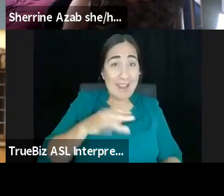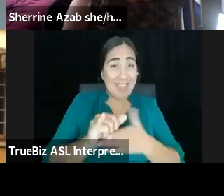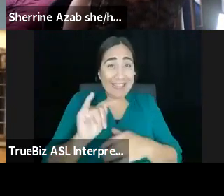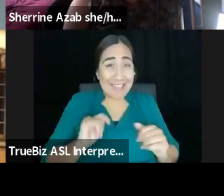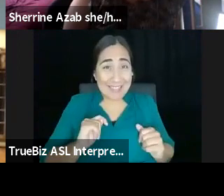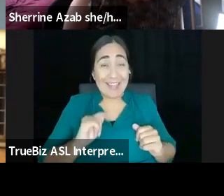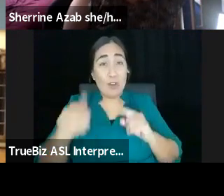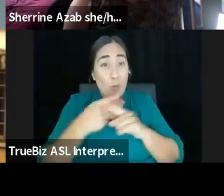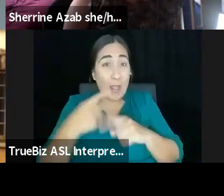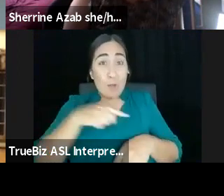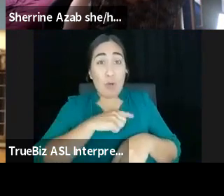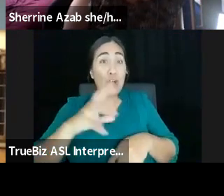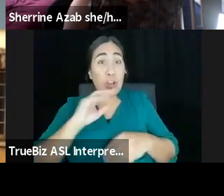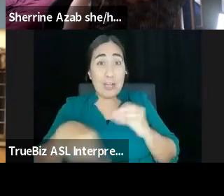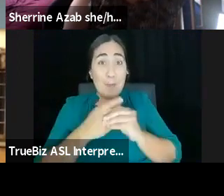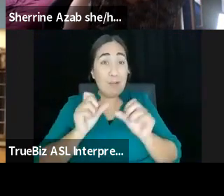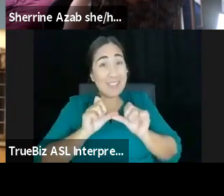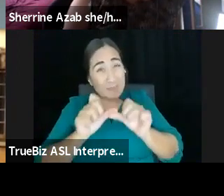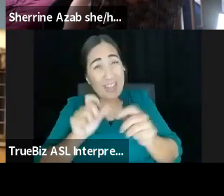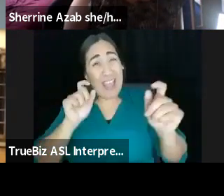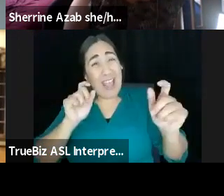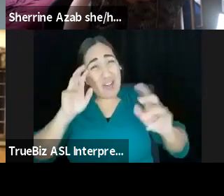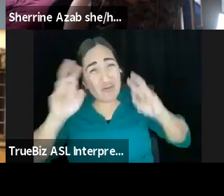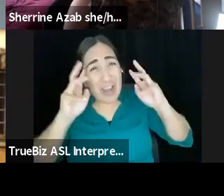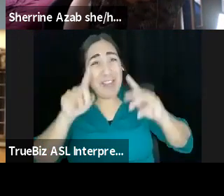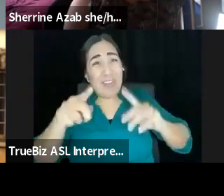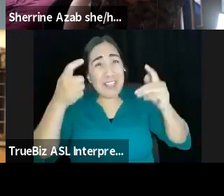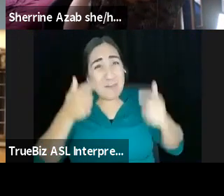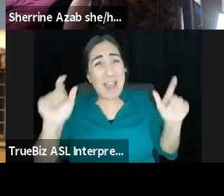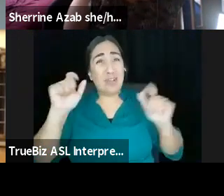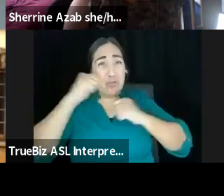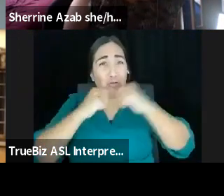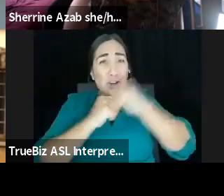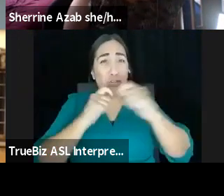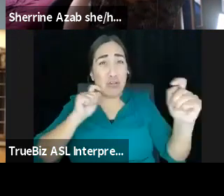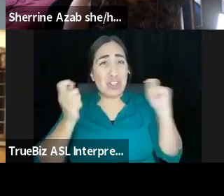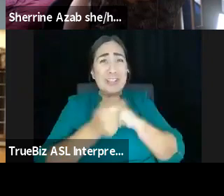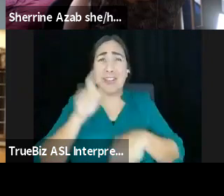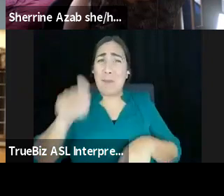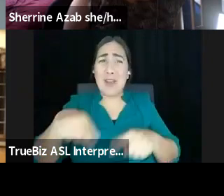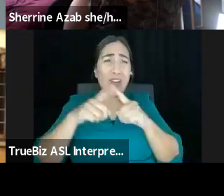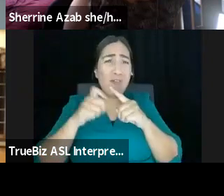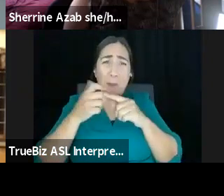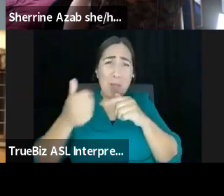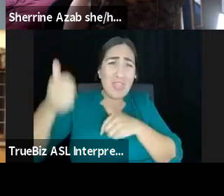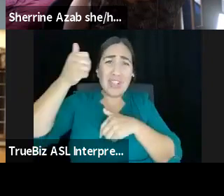creating these massive structural changes, it has to come from the top down. Because unfortunately, theater, um,